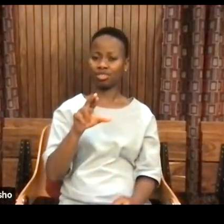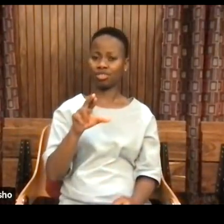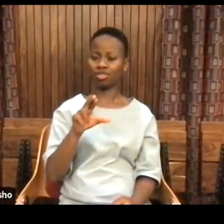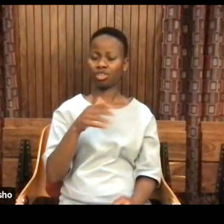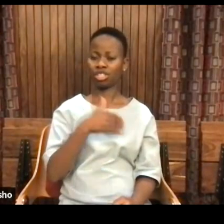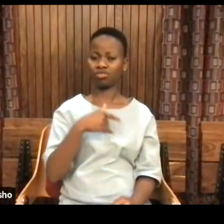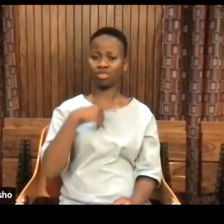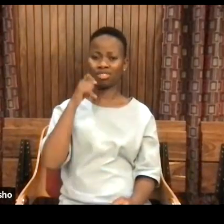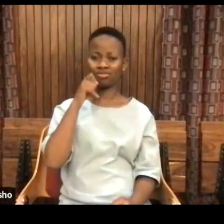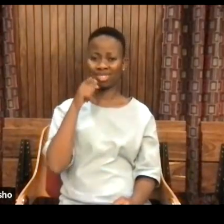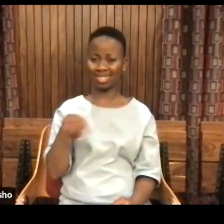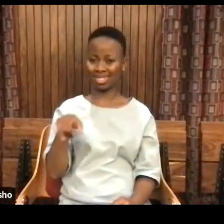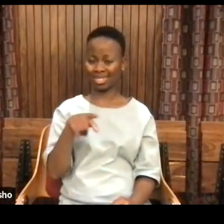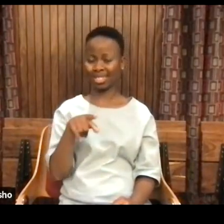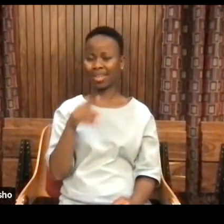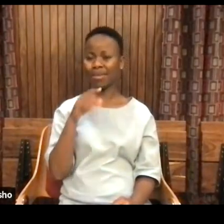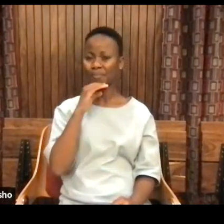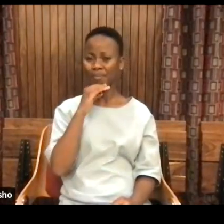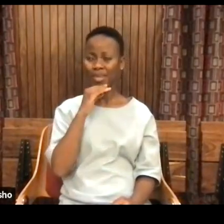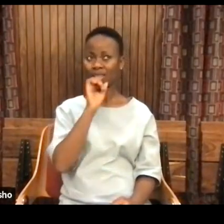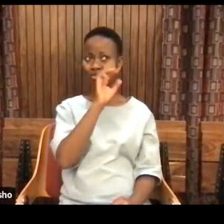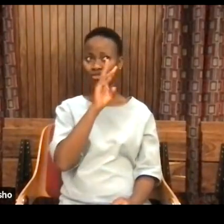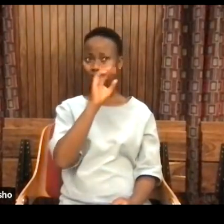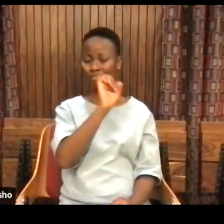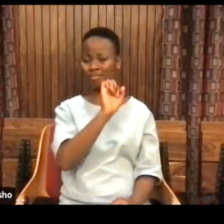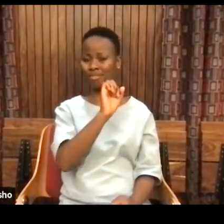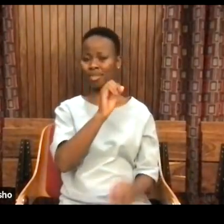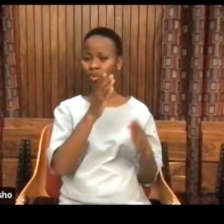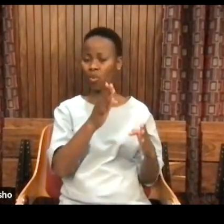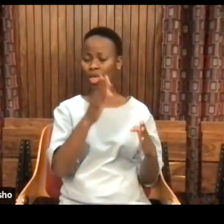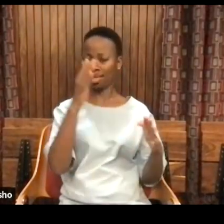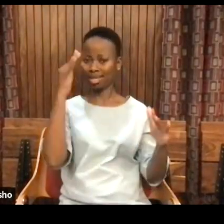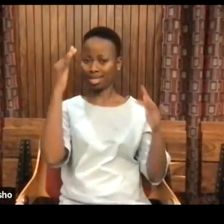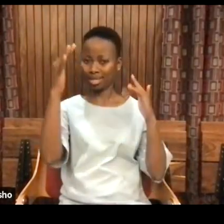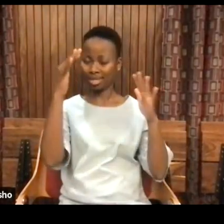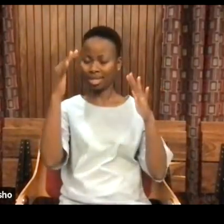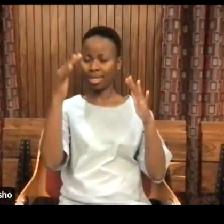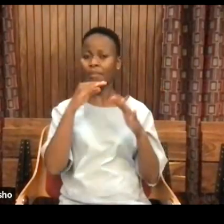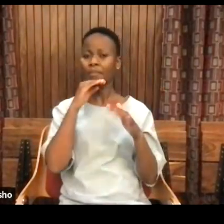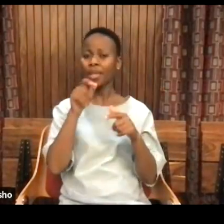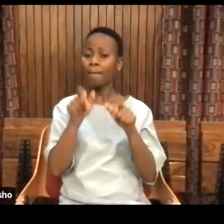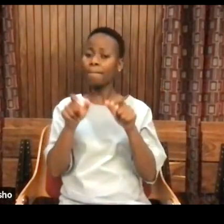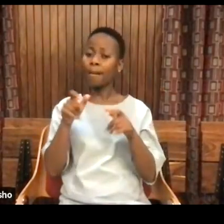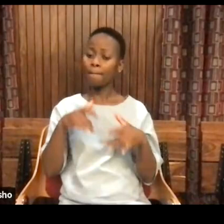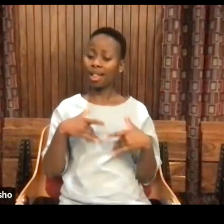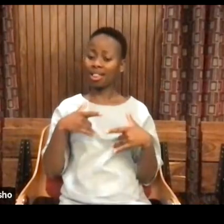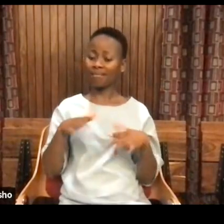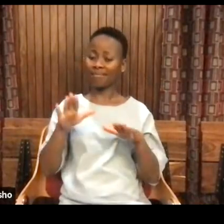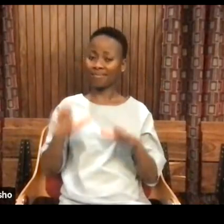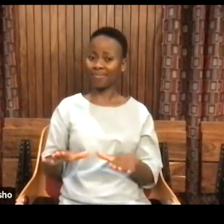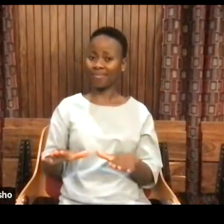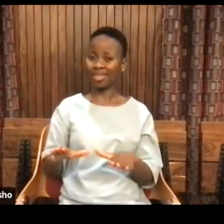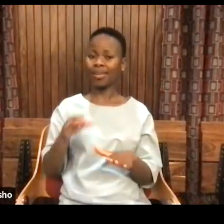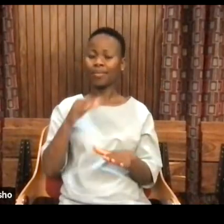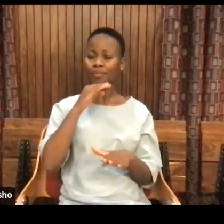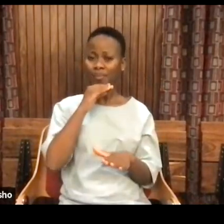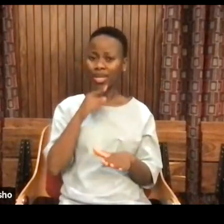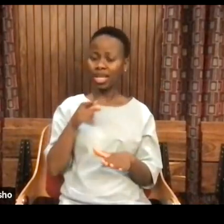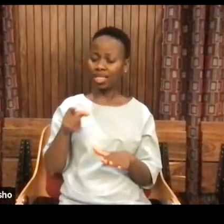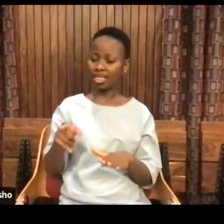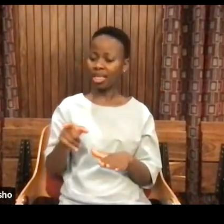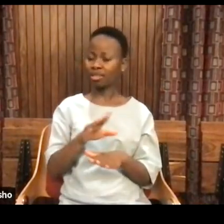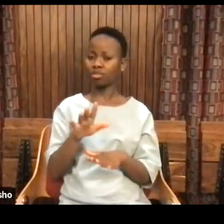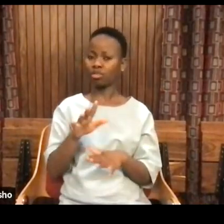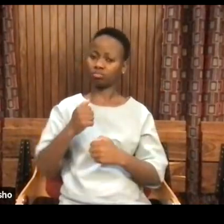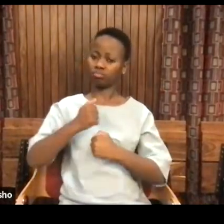constructions of indigenous peoples as if they literally are illegitimate in the